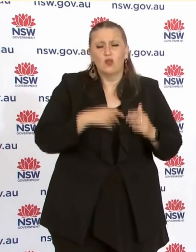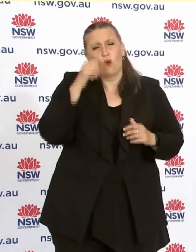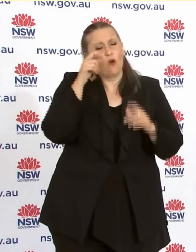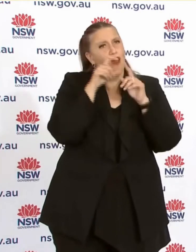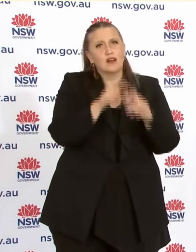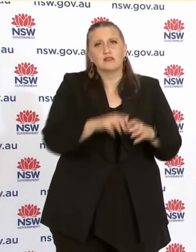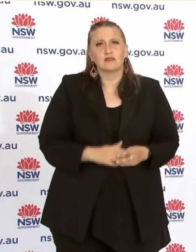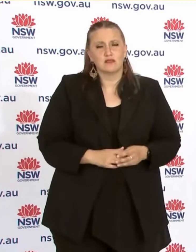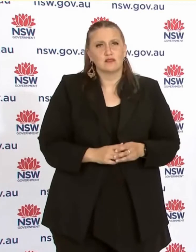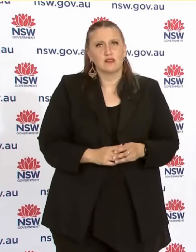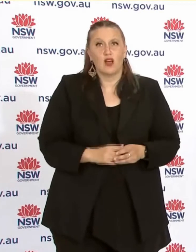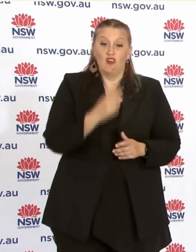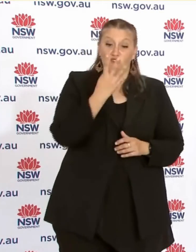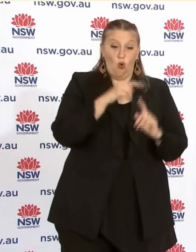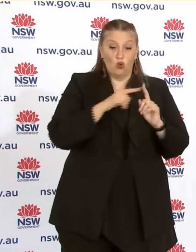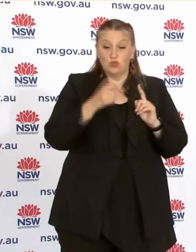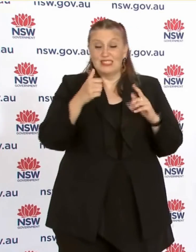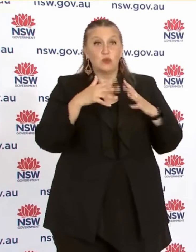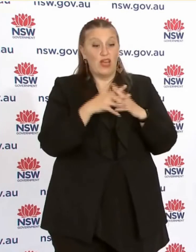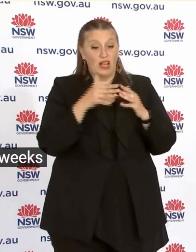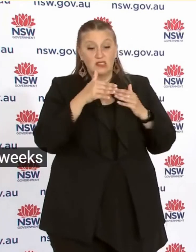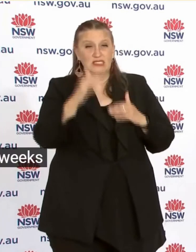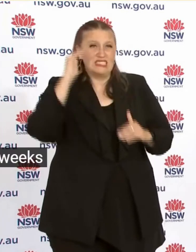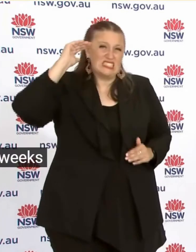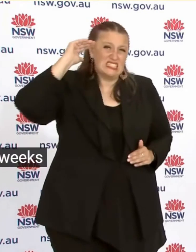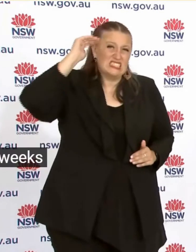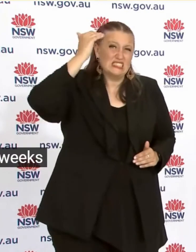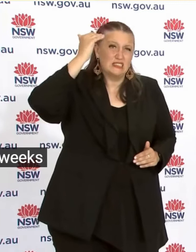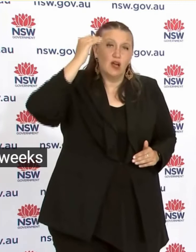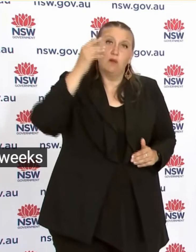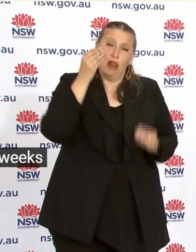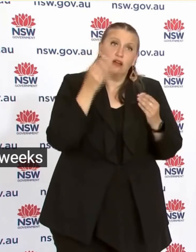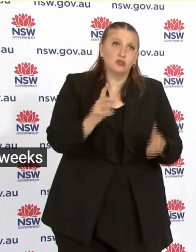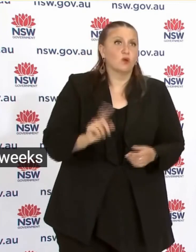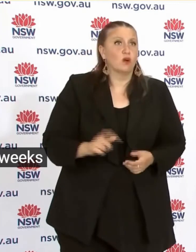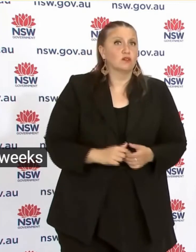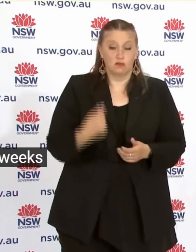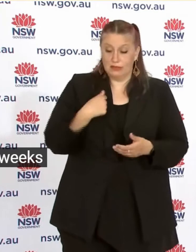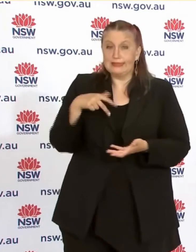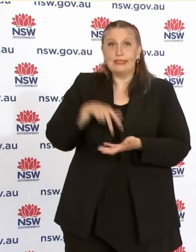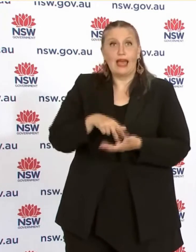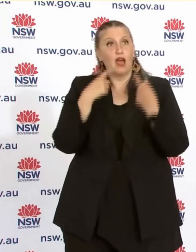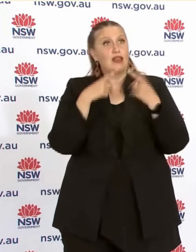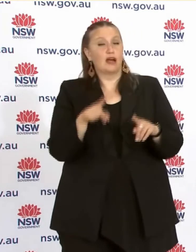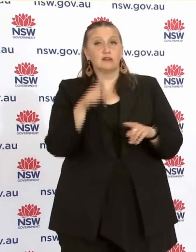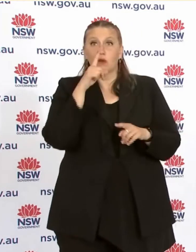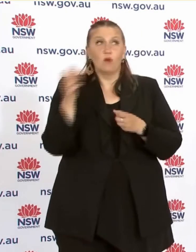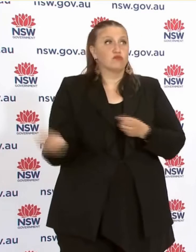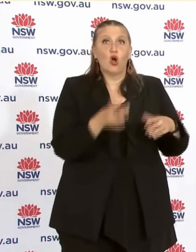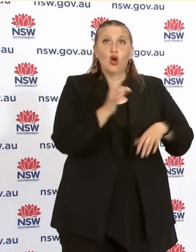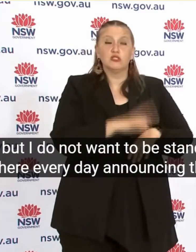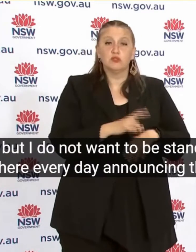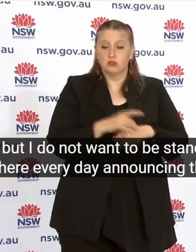But I do not want To be standing here Every day Announcing these High rates of hospitalisation And these deaths